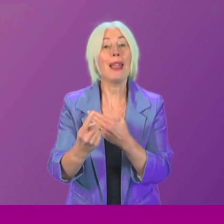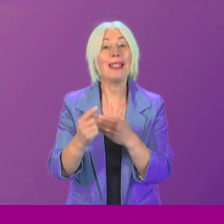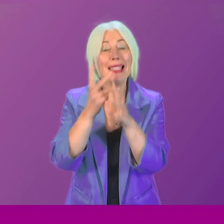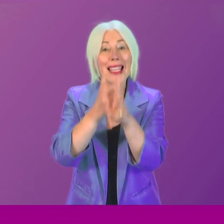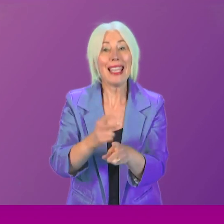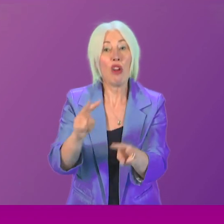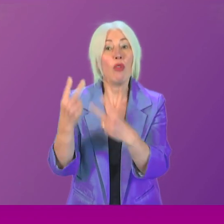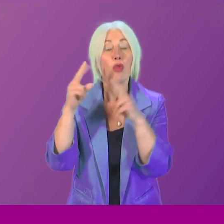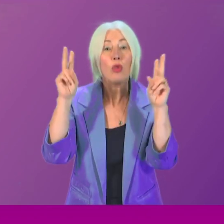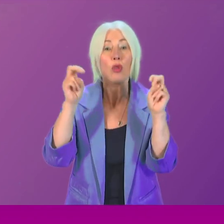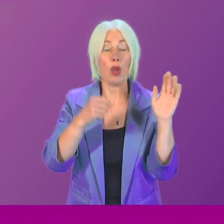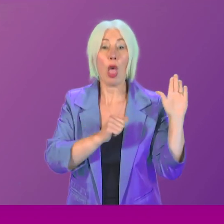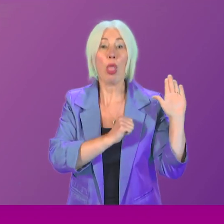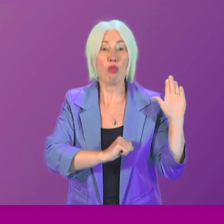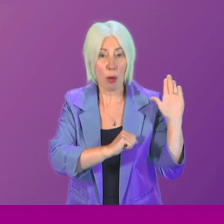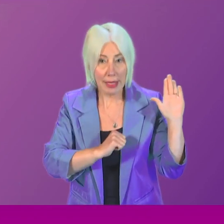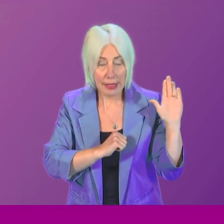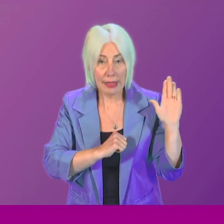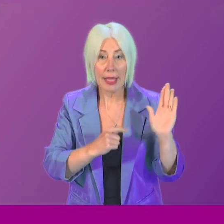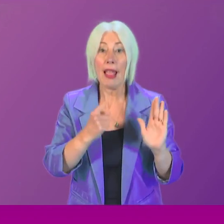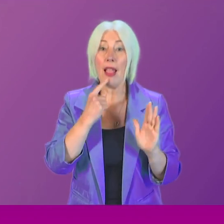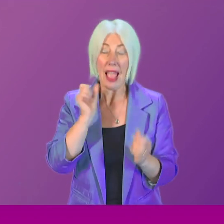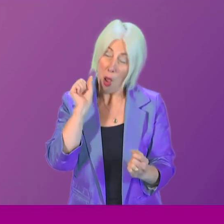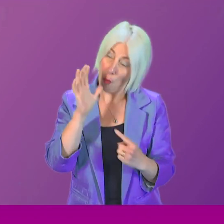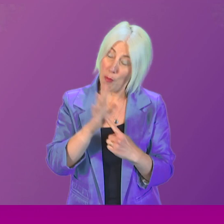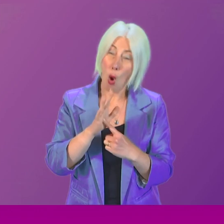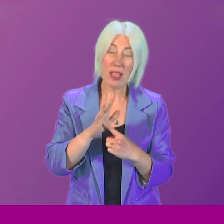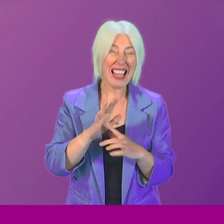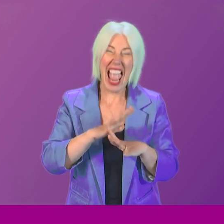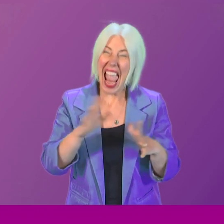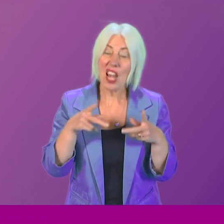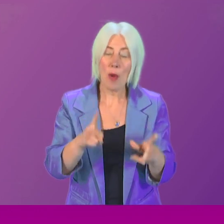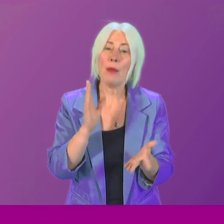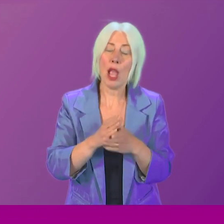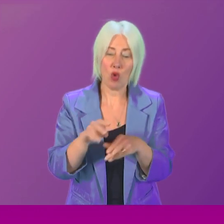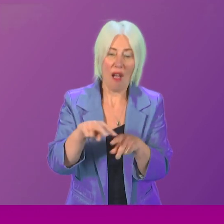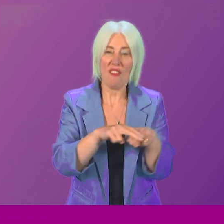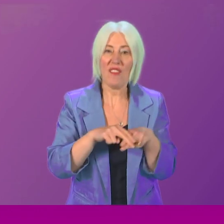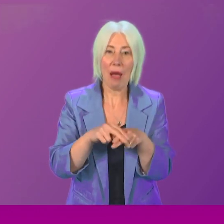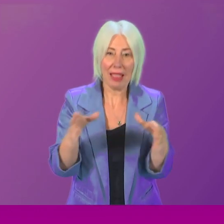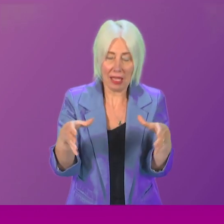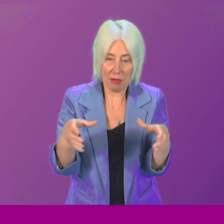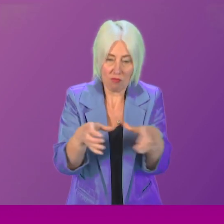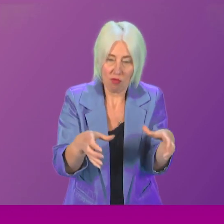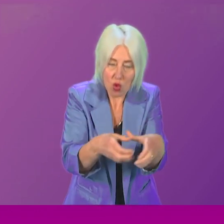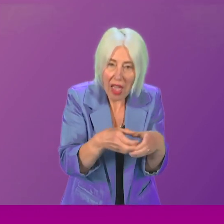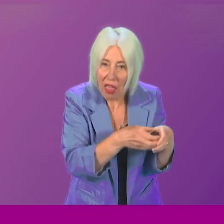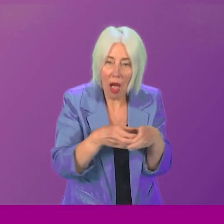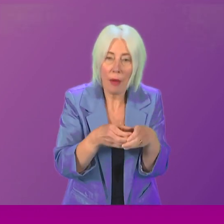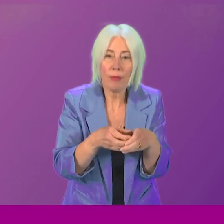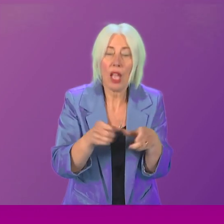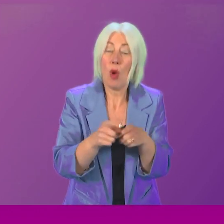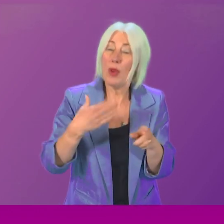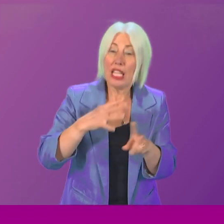emphasise the importance, where possible, of keeping families together. And more generally, we need to continue to build a society